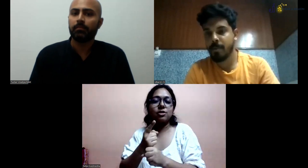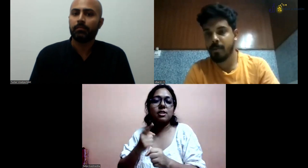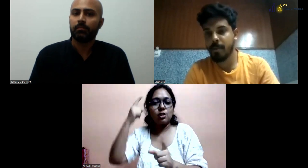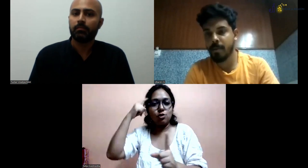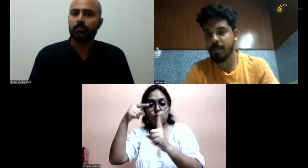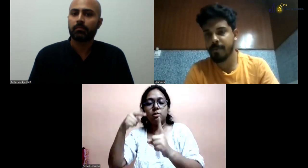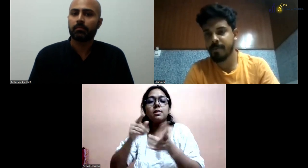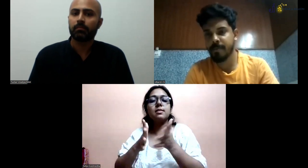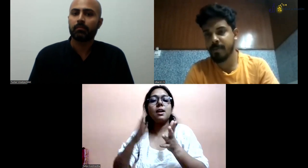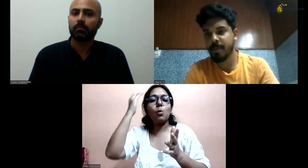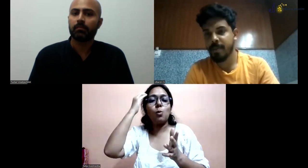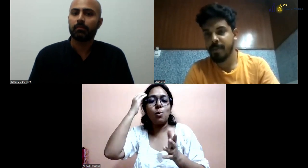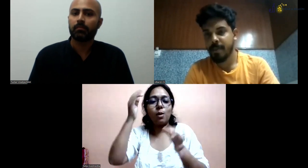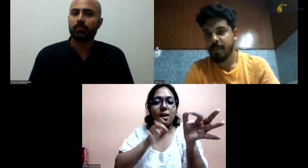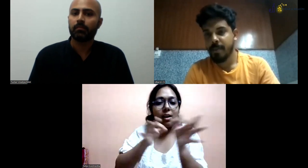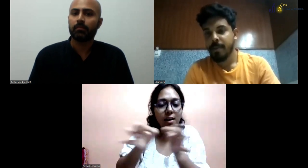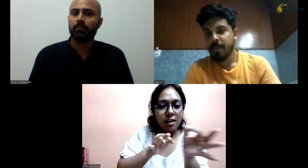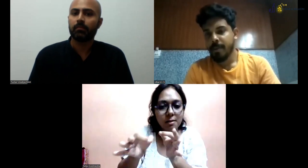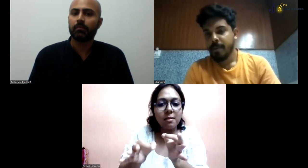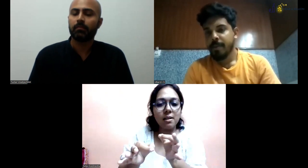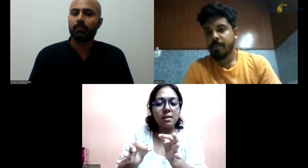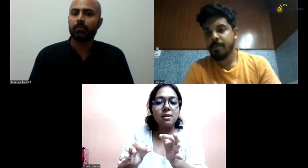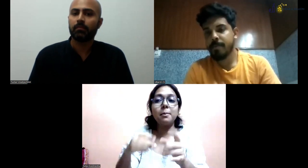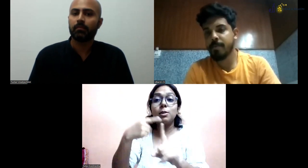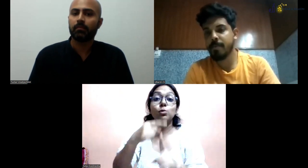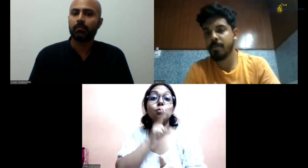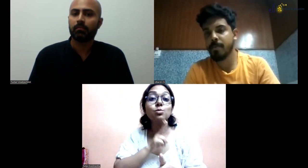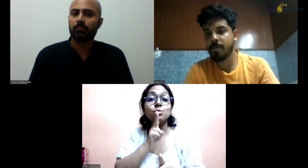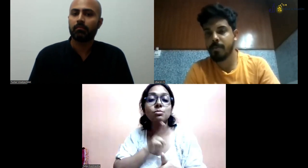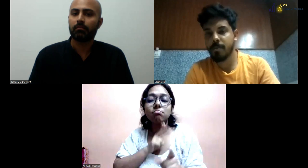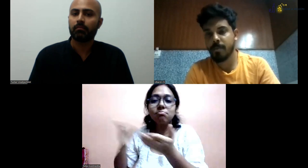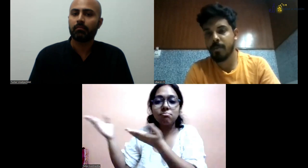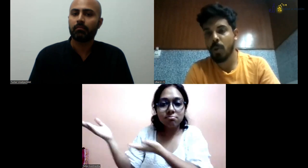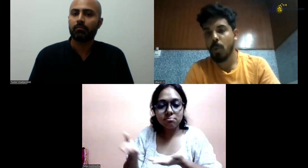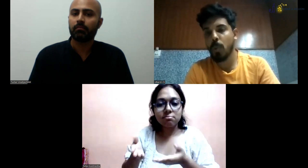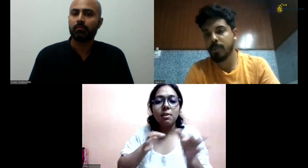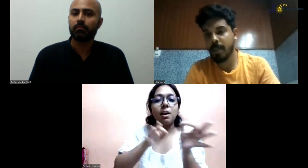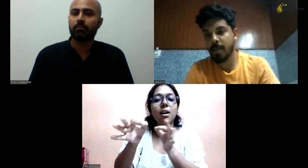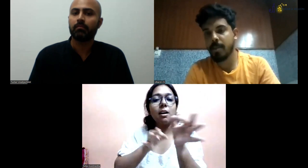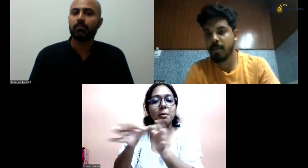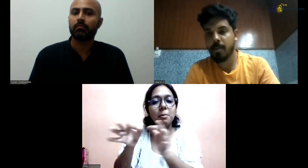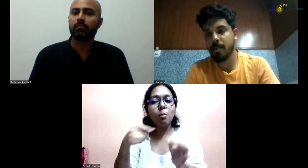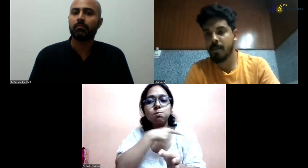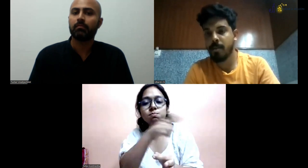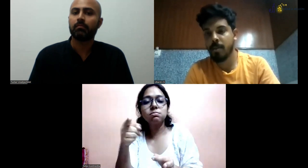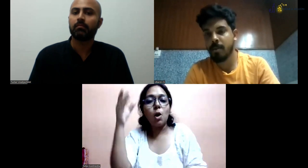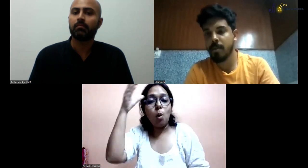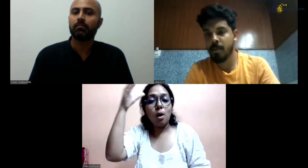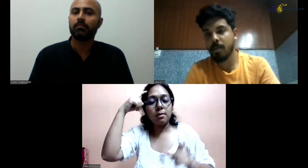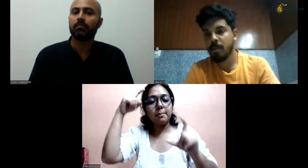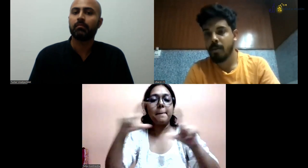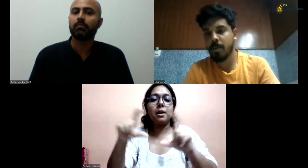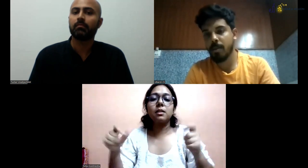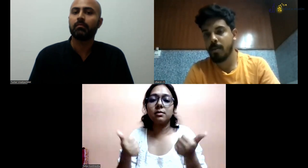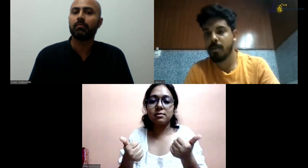Also, we have other people also who knows about the sign language. There was Sunil as well who invited him. He